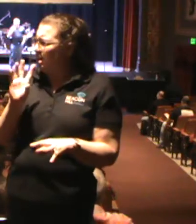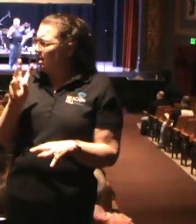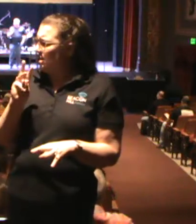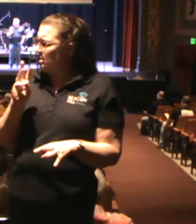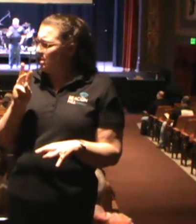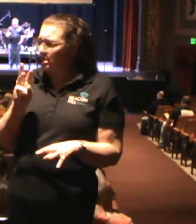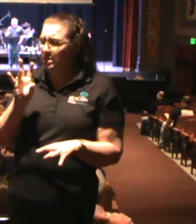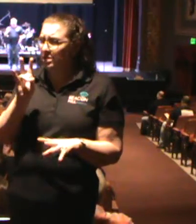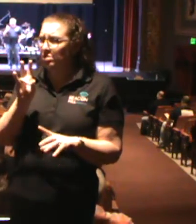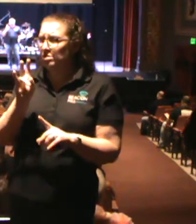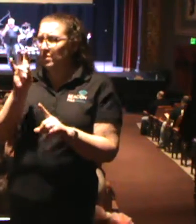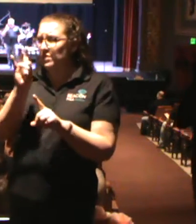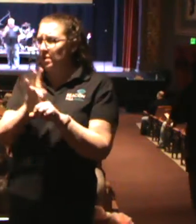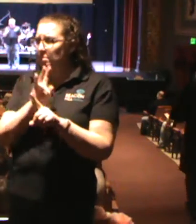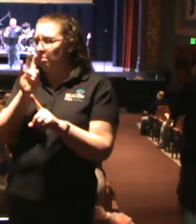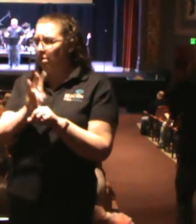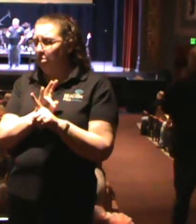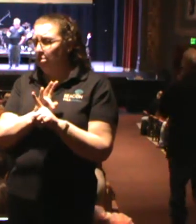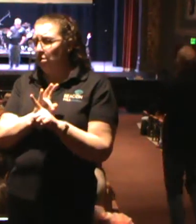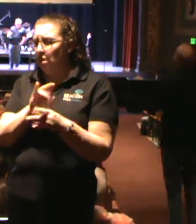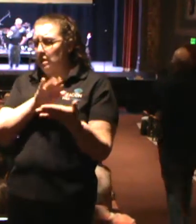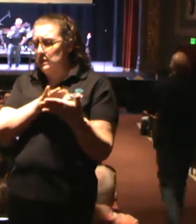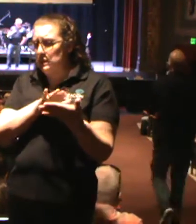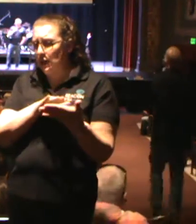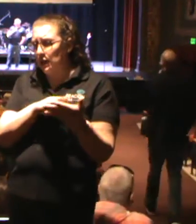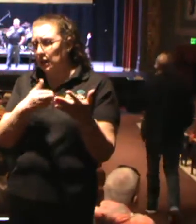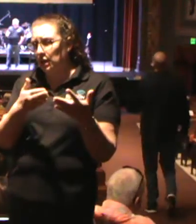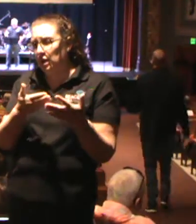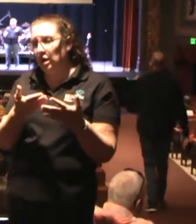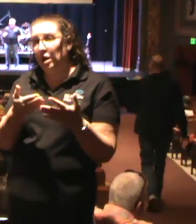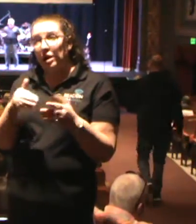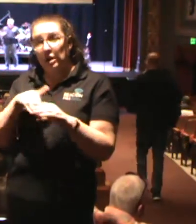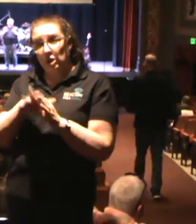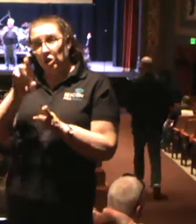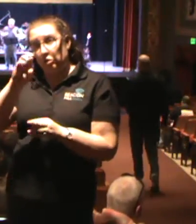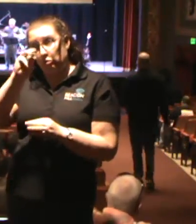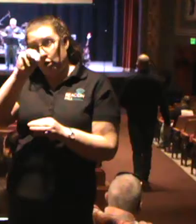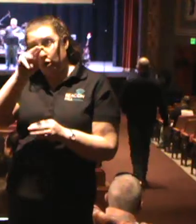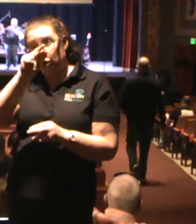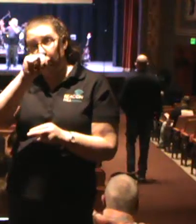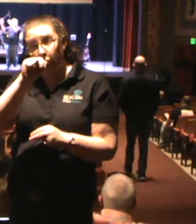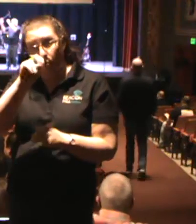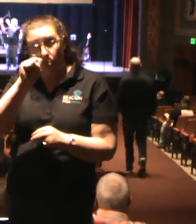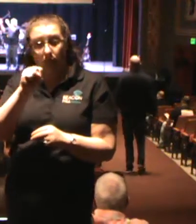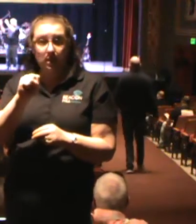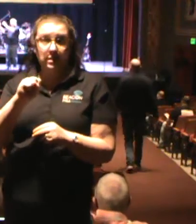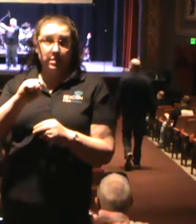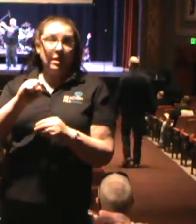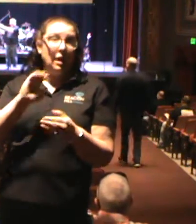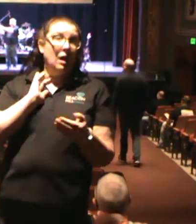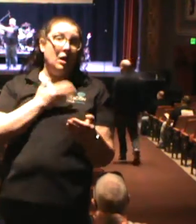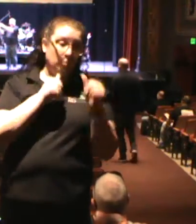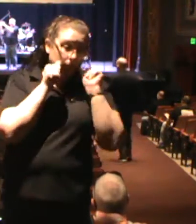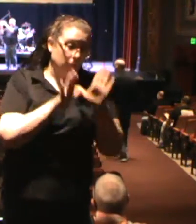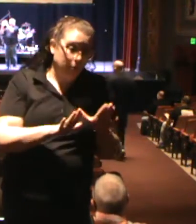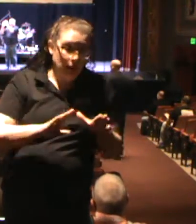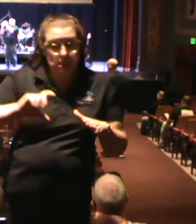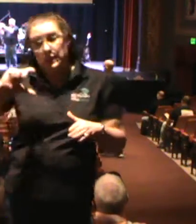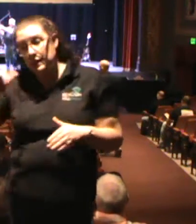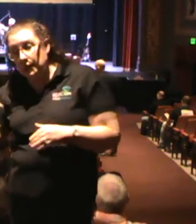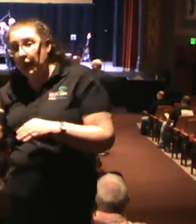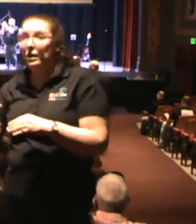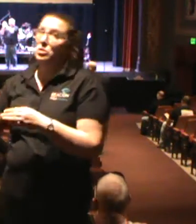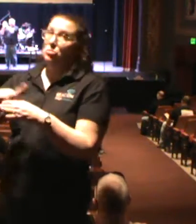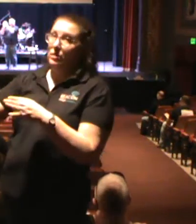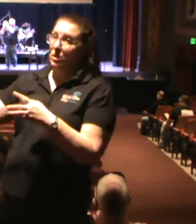or 17-month study through the Book of Romans, and then we were blessed. And next week, we are starting to kick off our